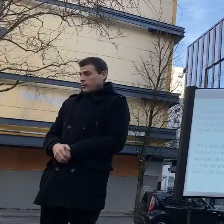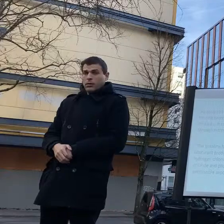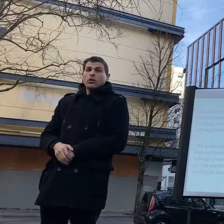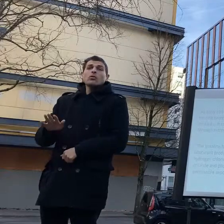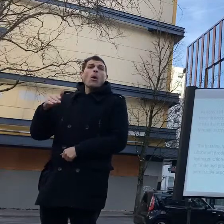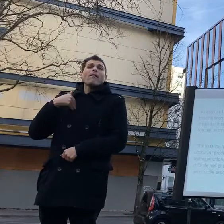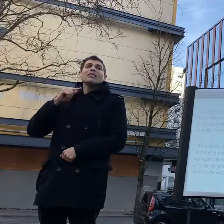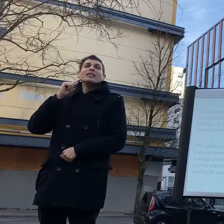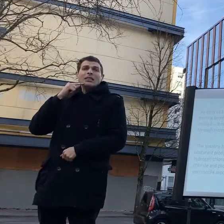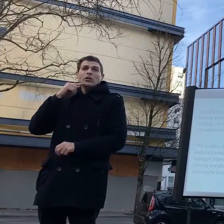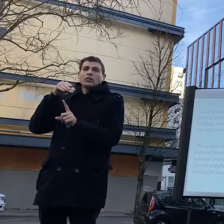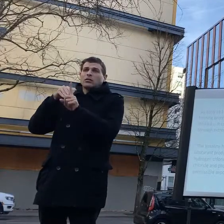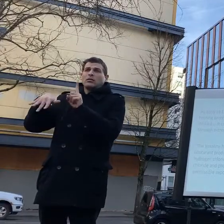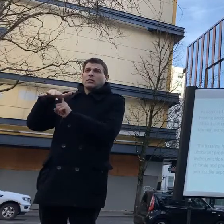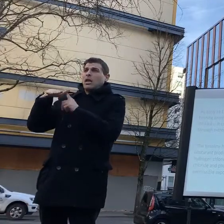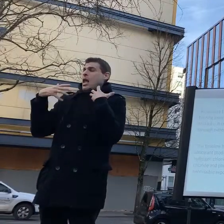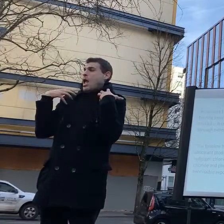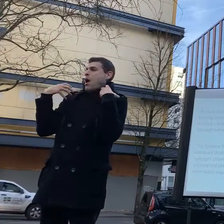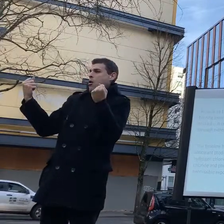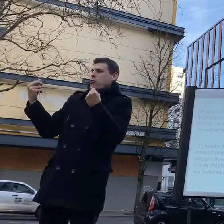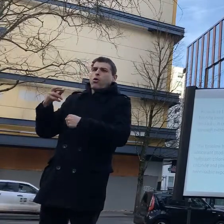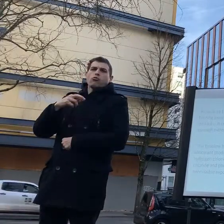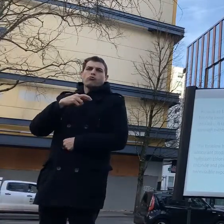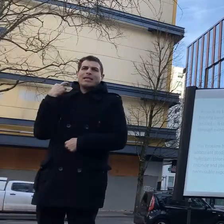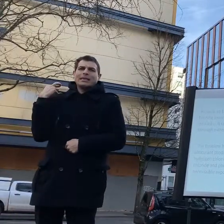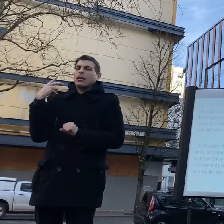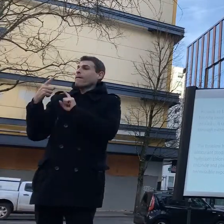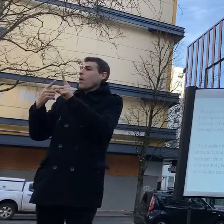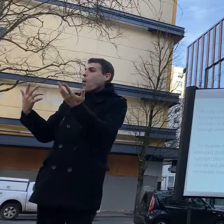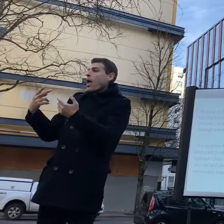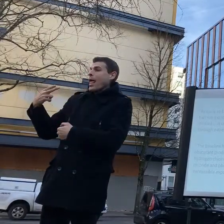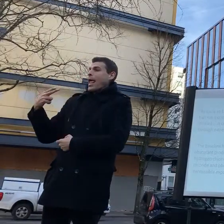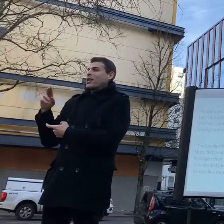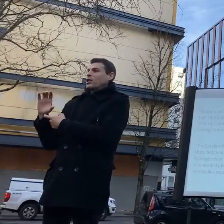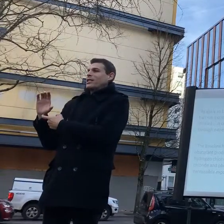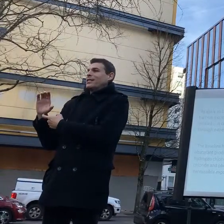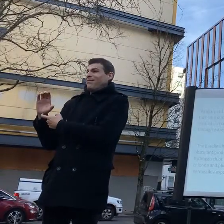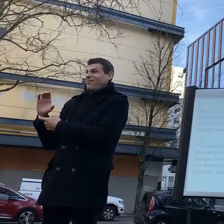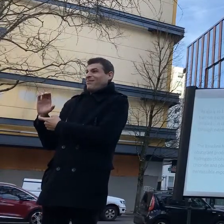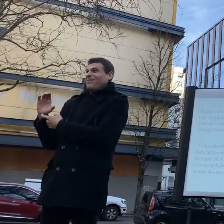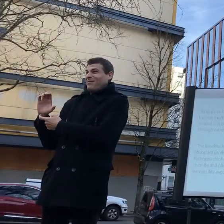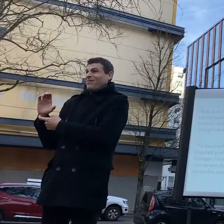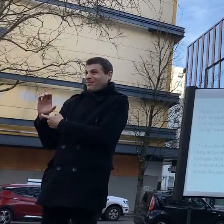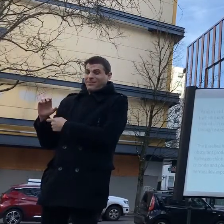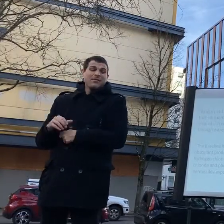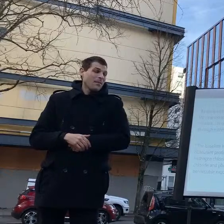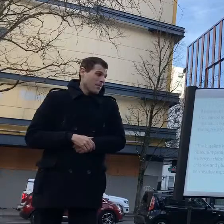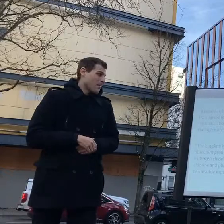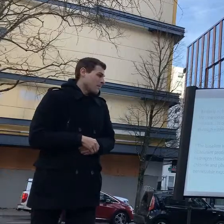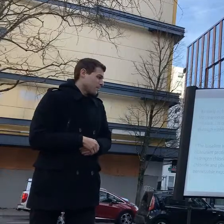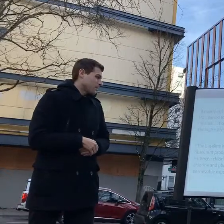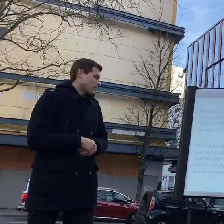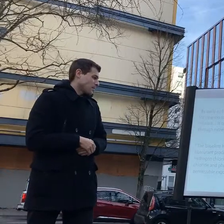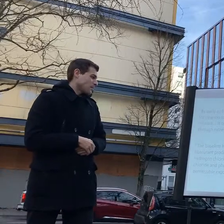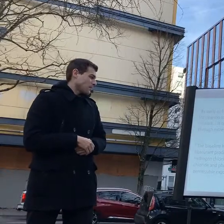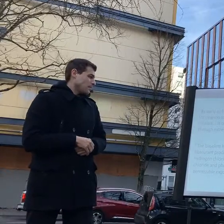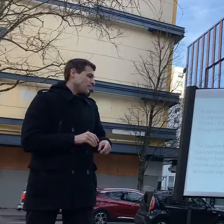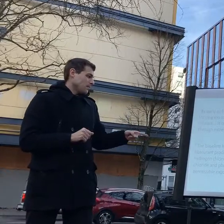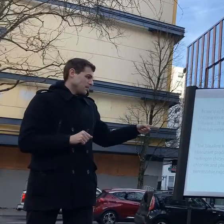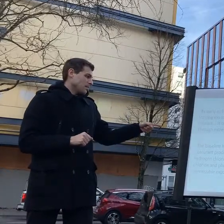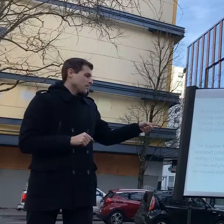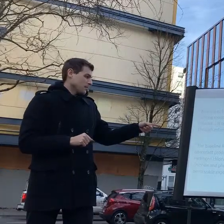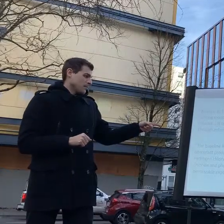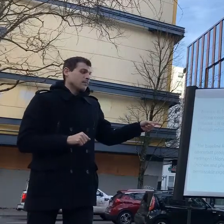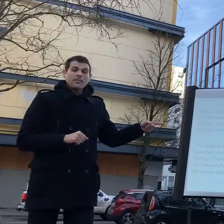what's listed what's in there as a reagent is an epa listed hazardous waste hexachloroethate what comes